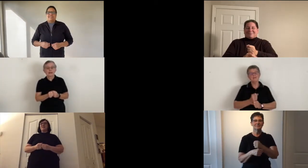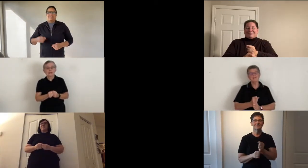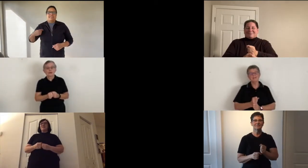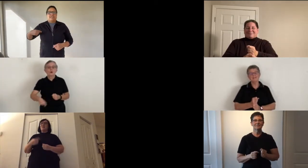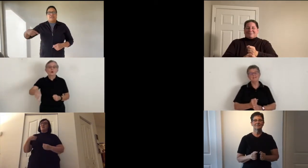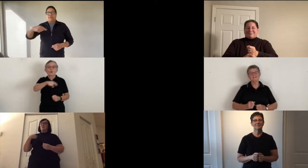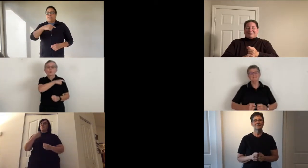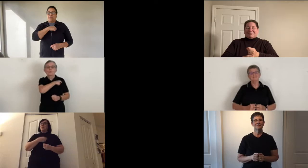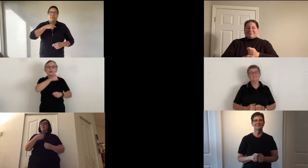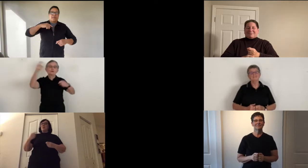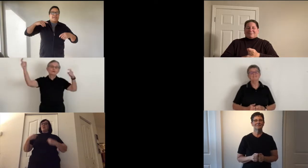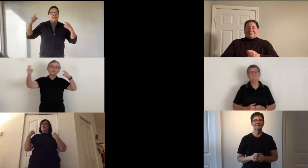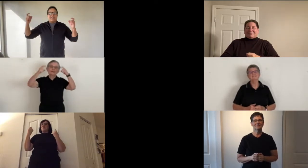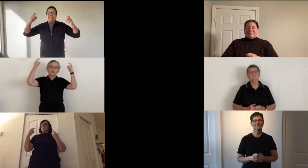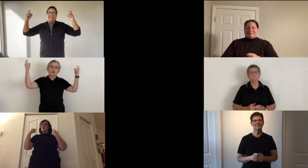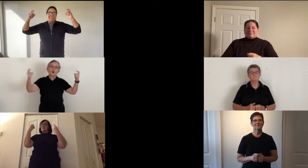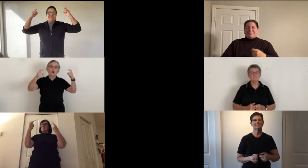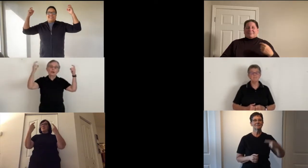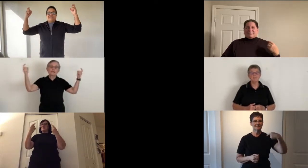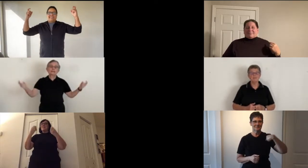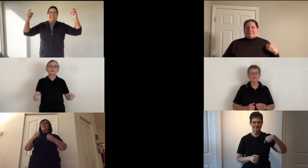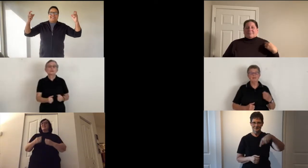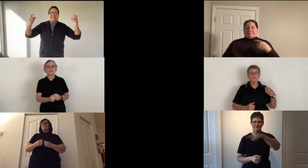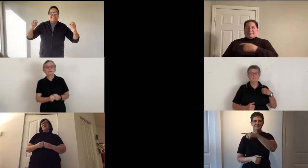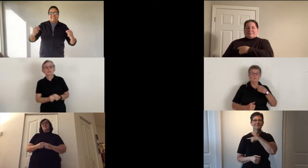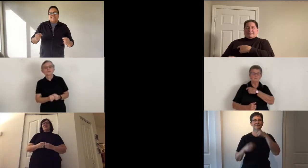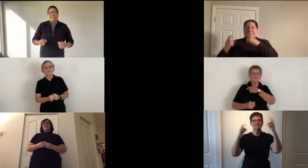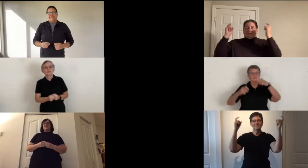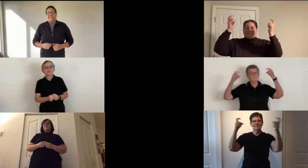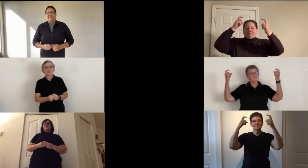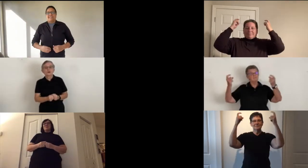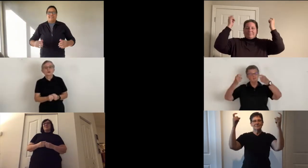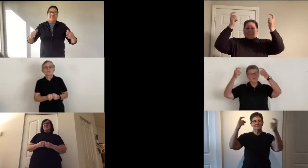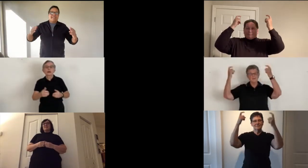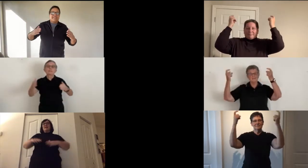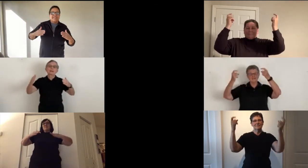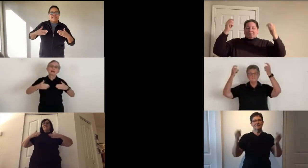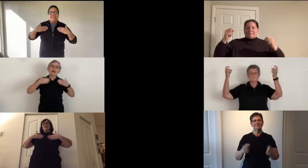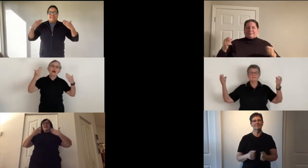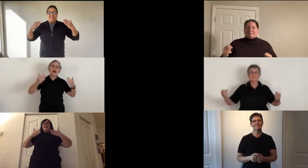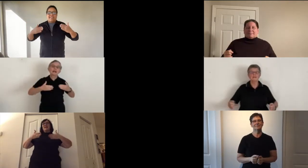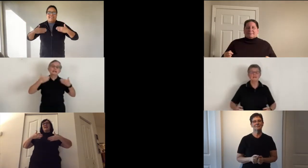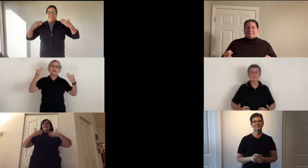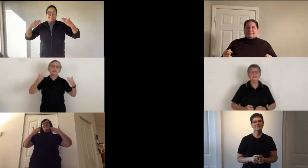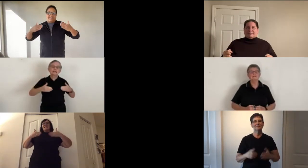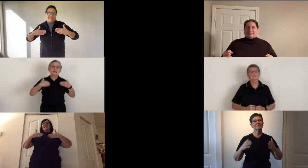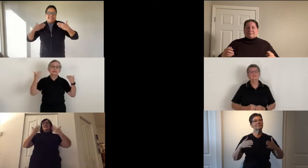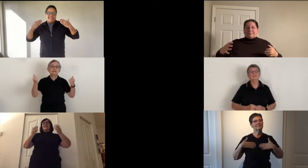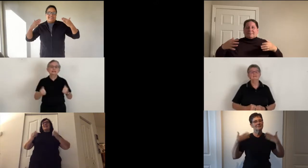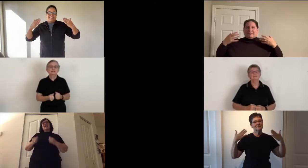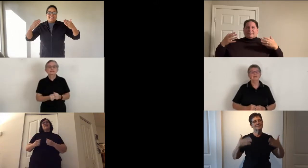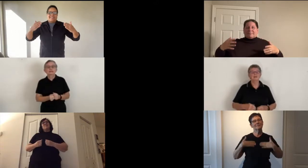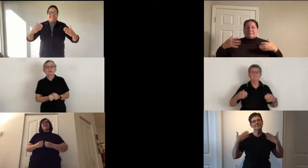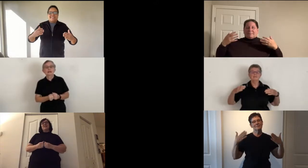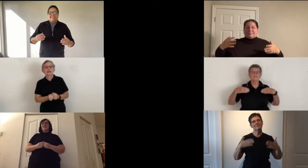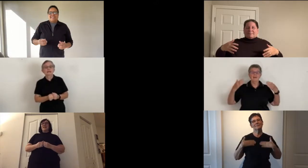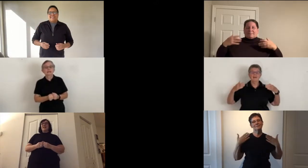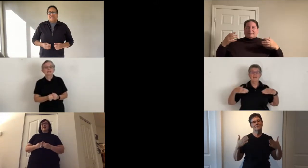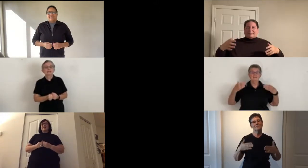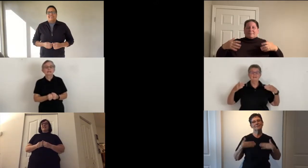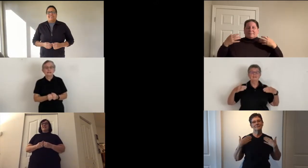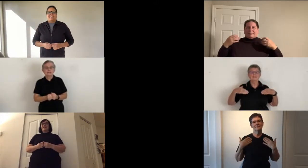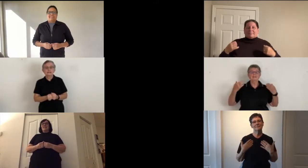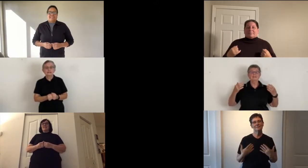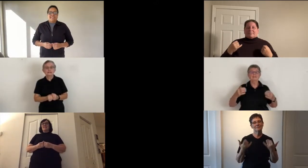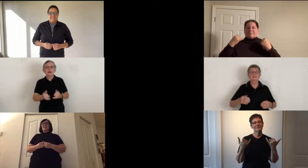made. We will rejoice, we will rejoice and be glad in it, and be glad